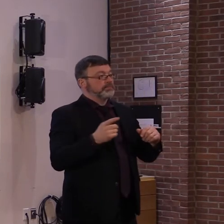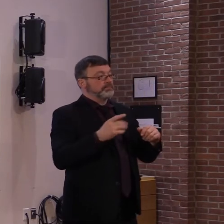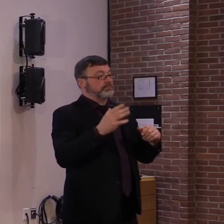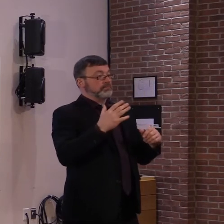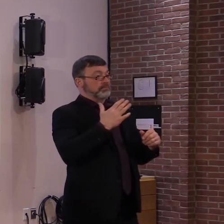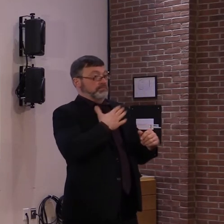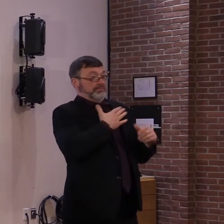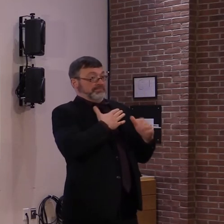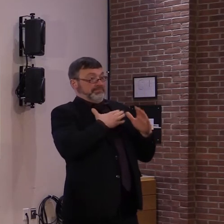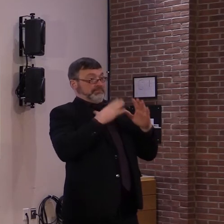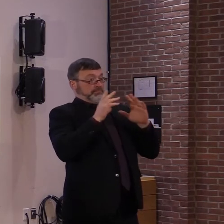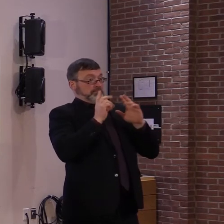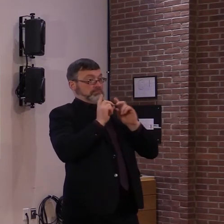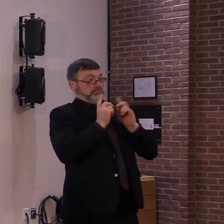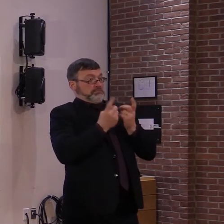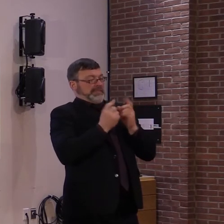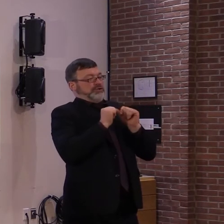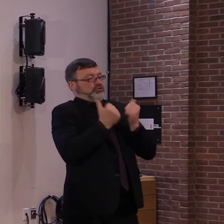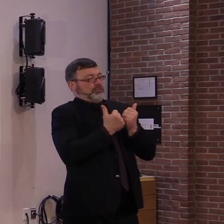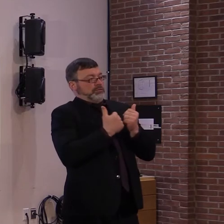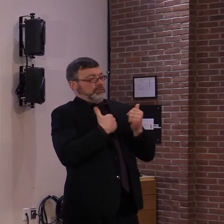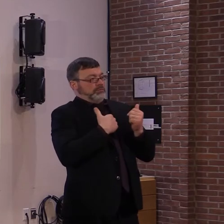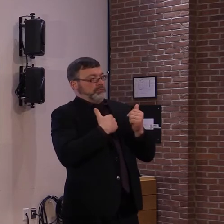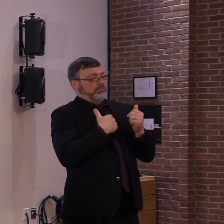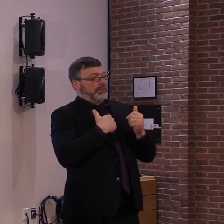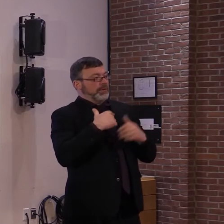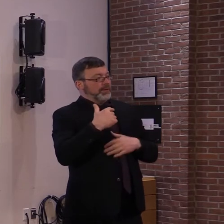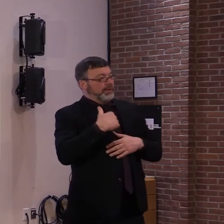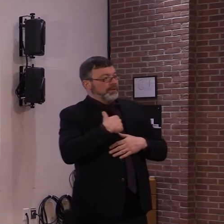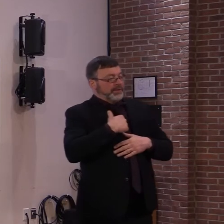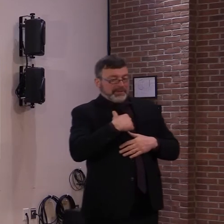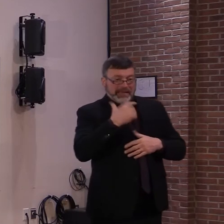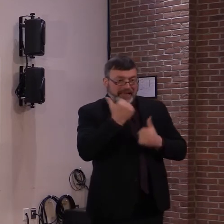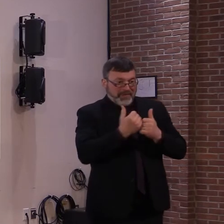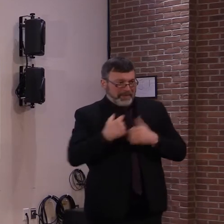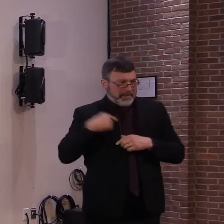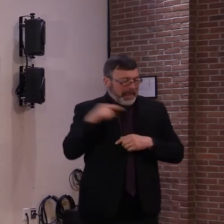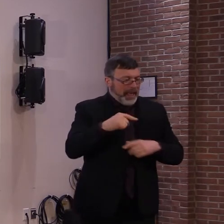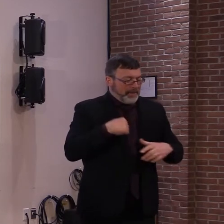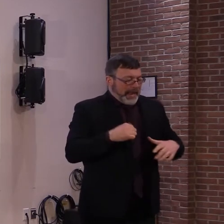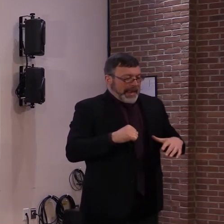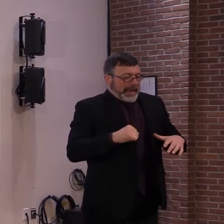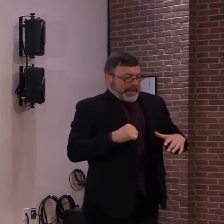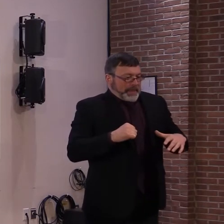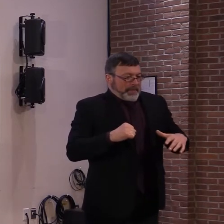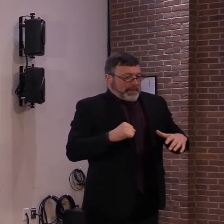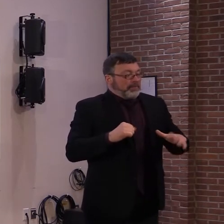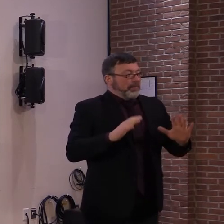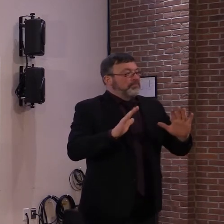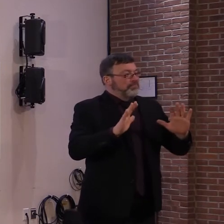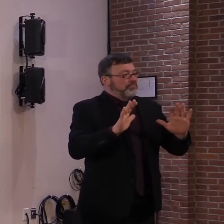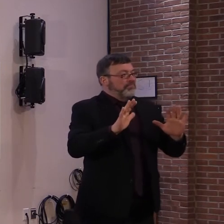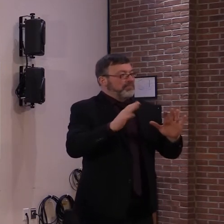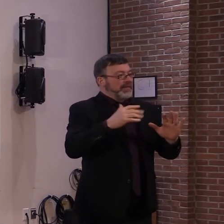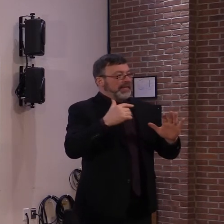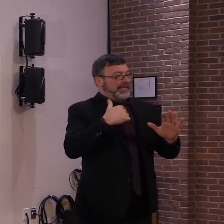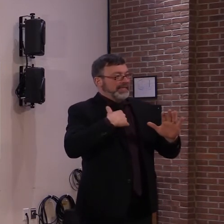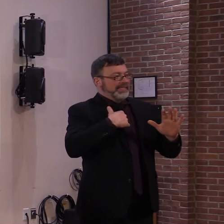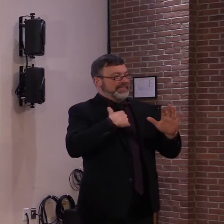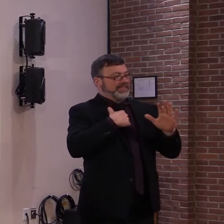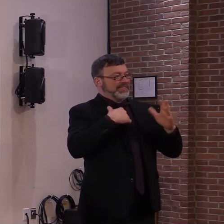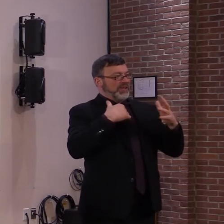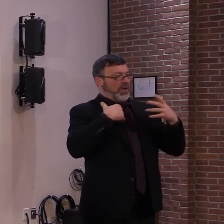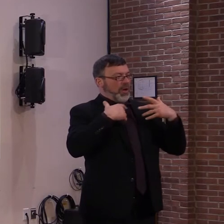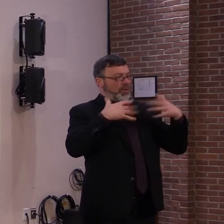holds her breath every time I come to the podium, uh, because they're so afraid I'm going to make policy at the podium. Um, I